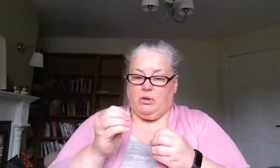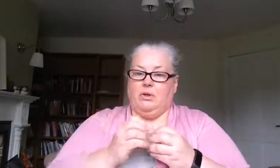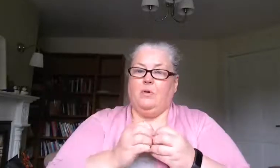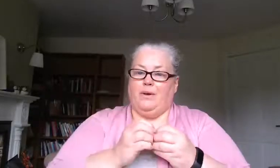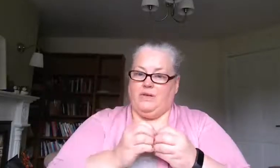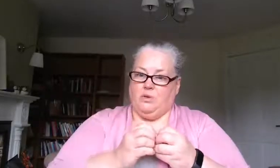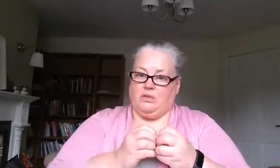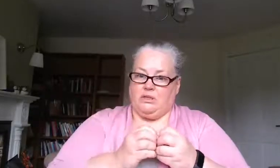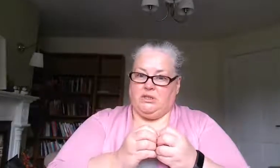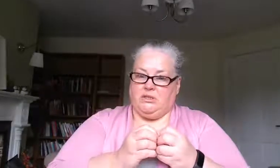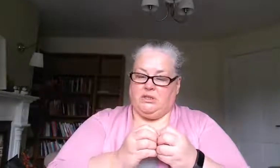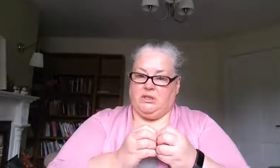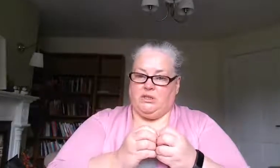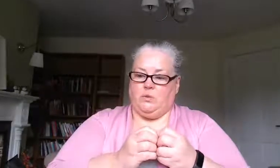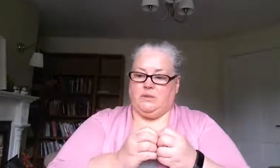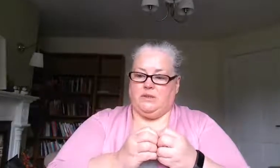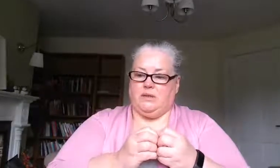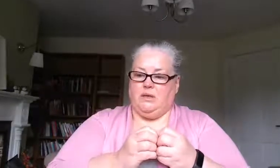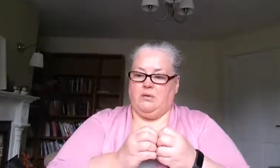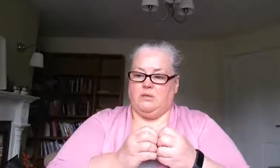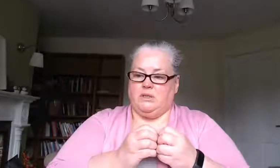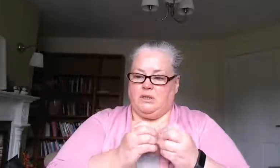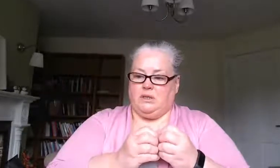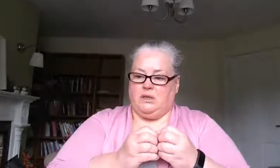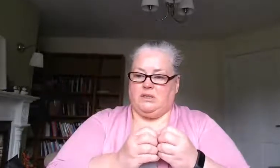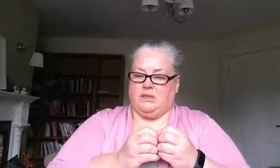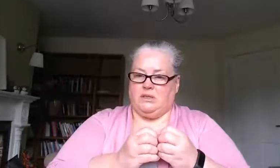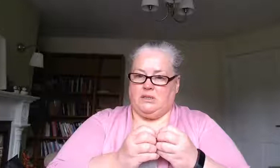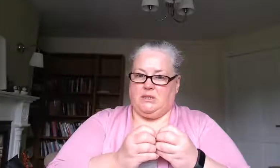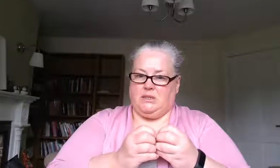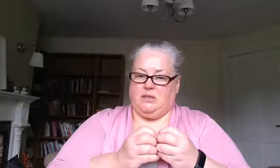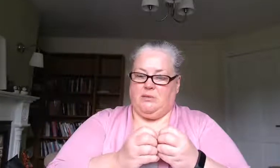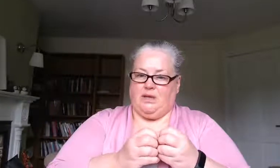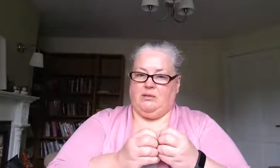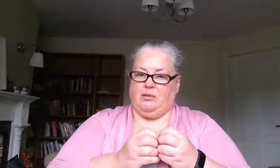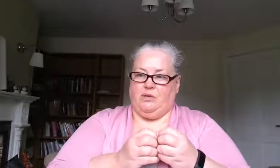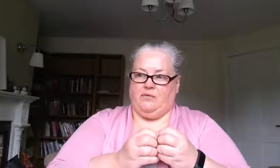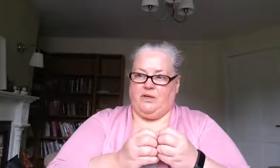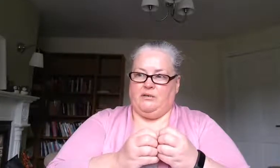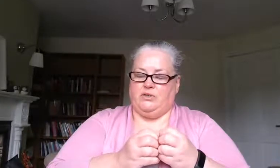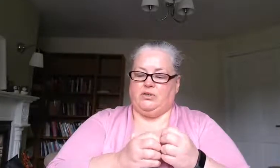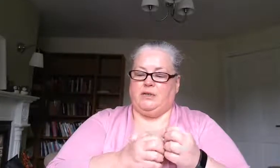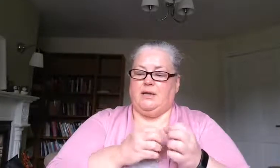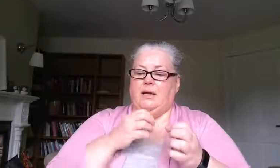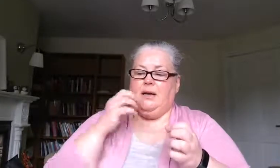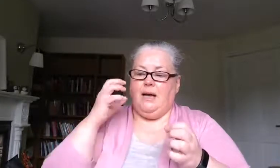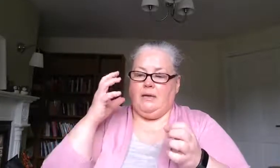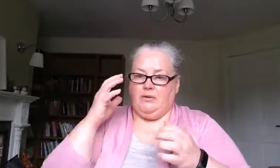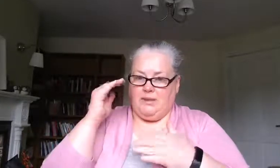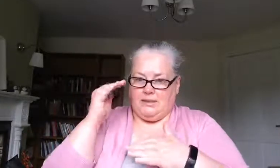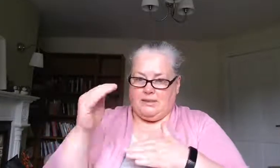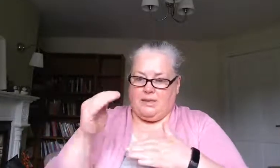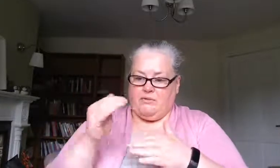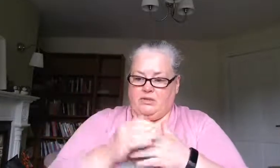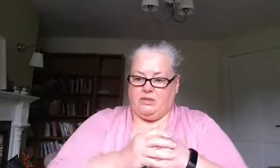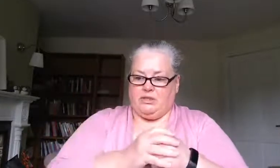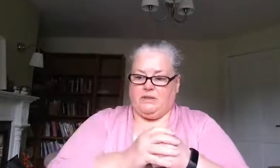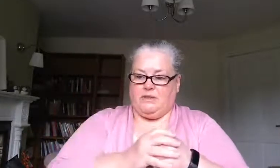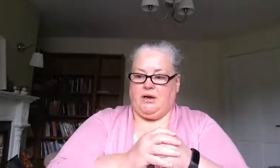when they go to diagnose this they use the diagnostic and statistical manual number five usually and there is a set of conditions there